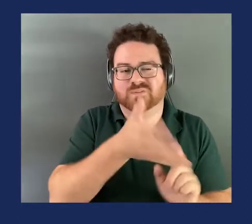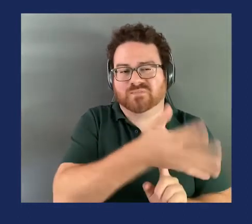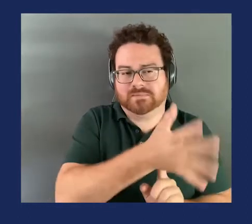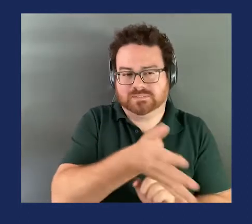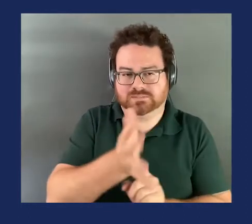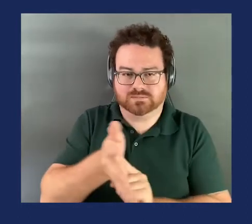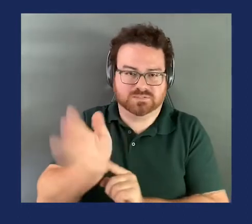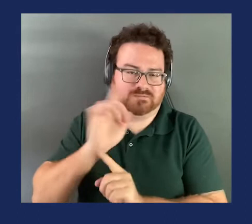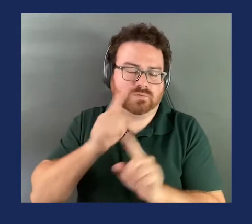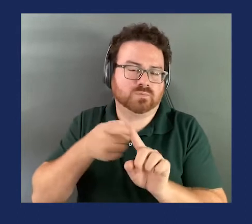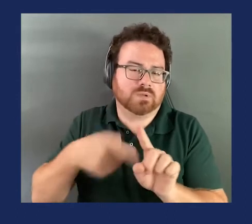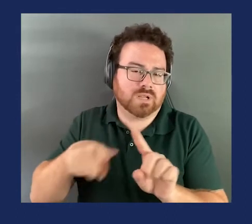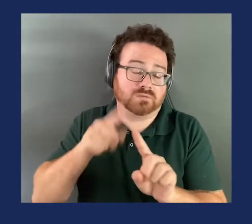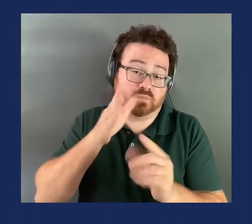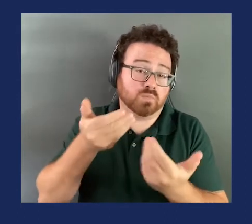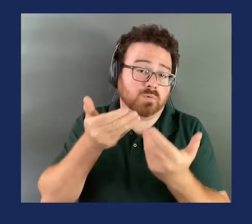rounds if necessary.